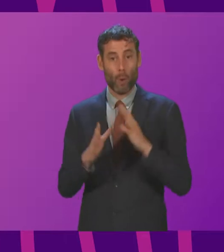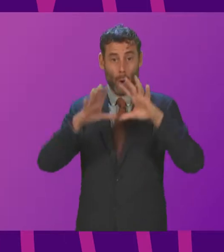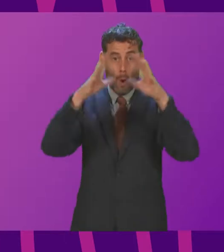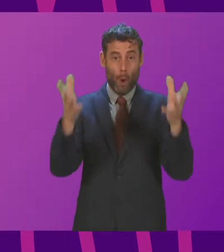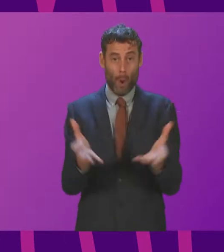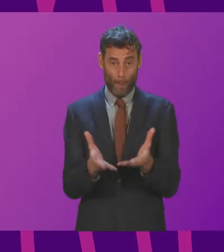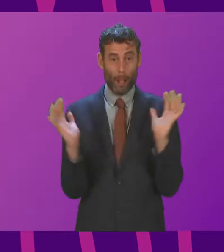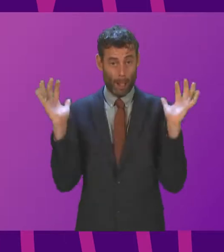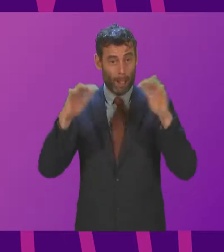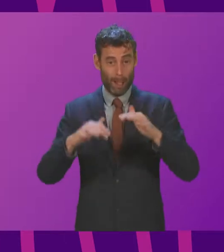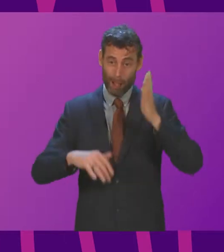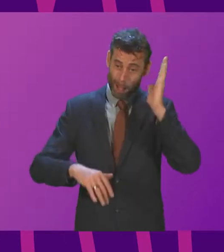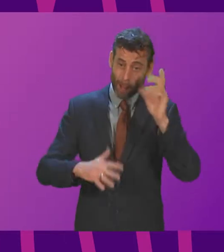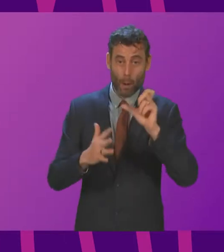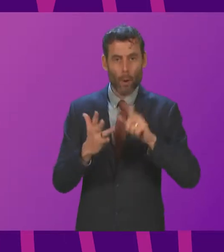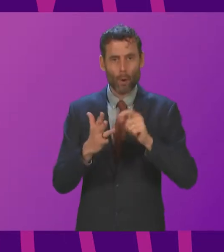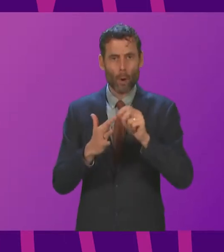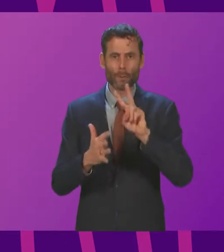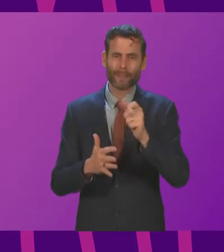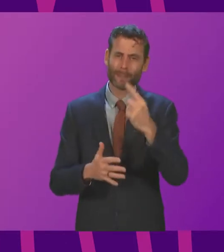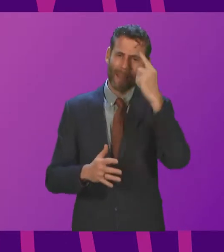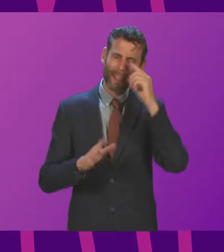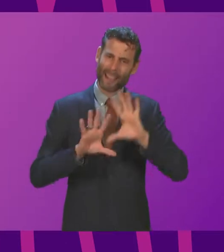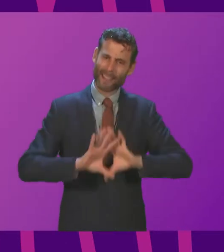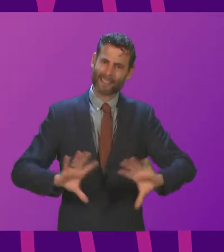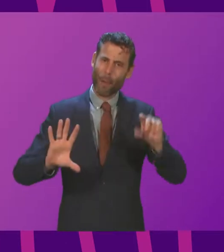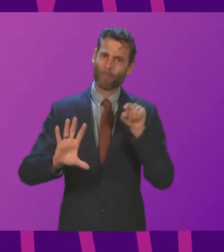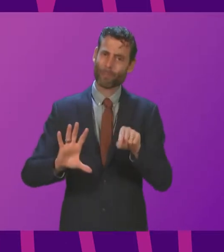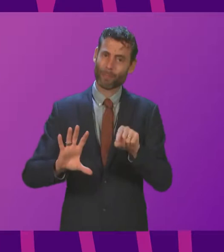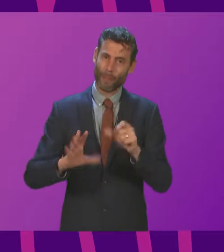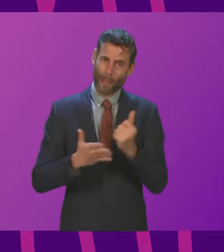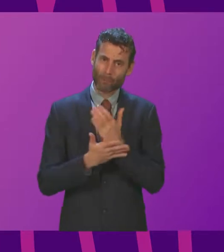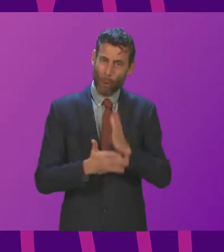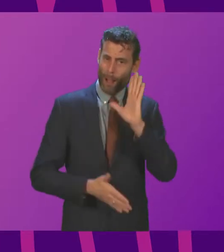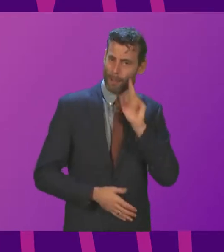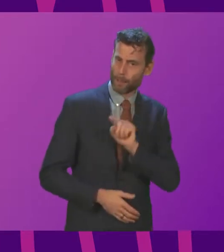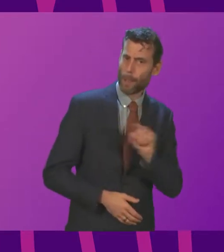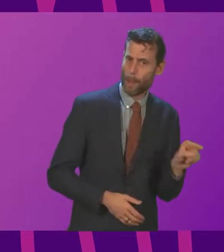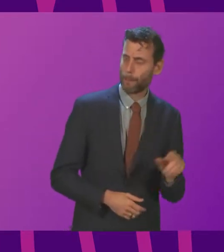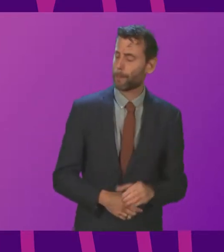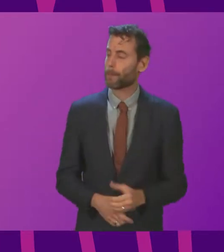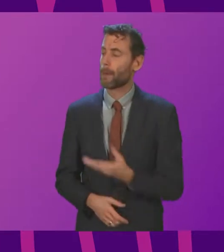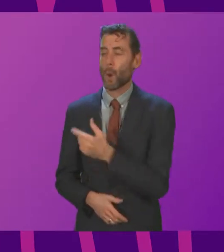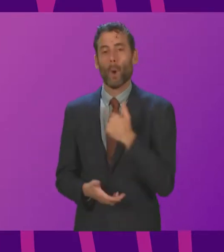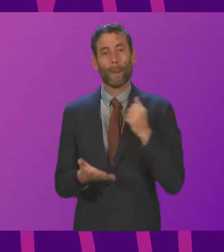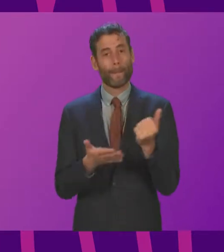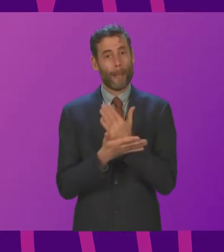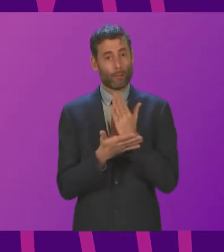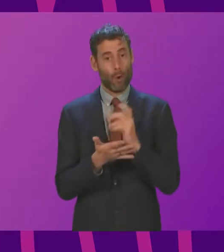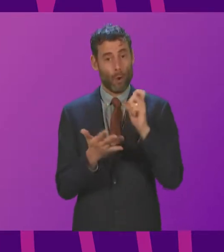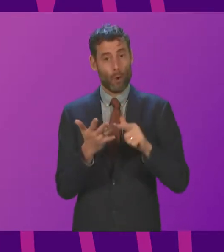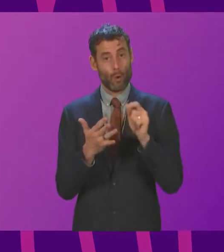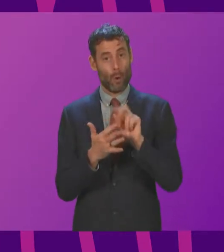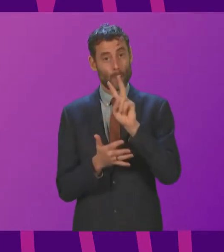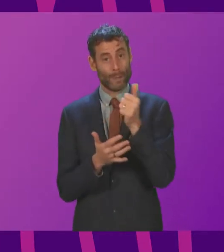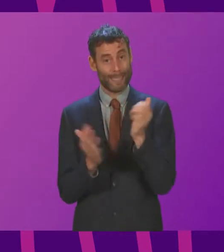at COP26. First Minister. We have committed to ensuring that our programme for COP26 is inclusive, and that we work to